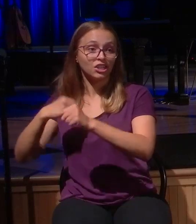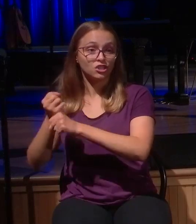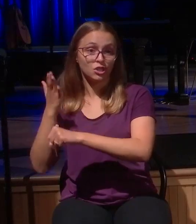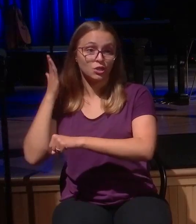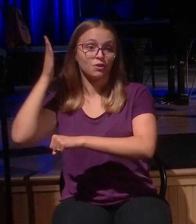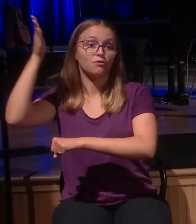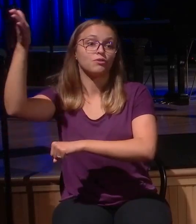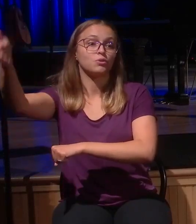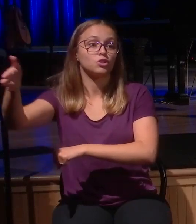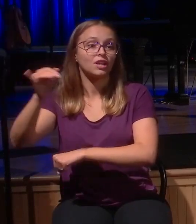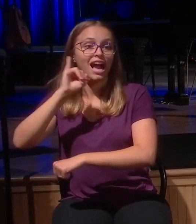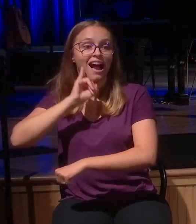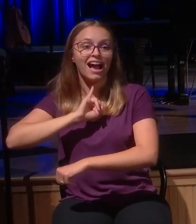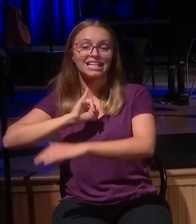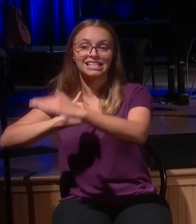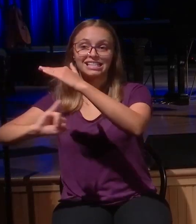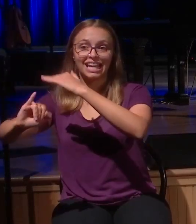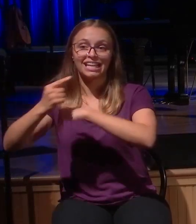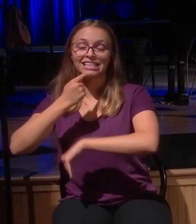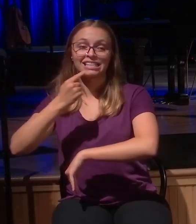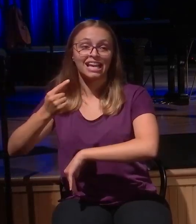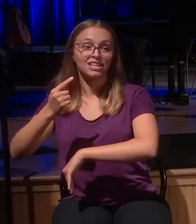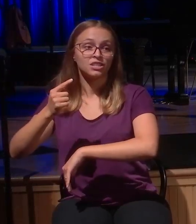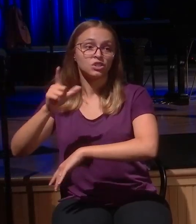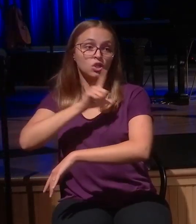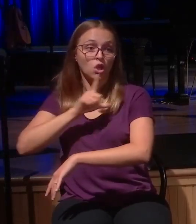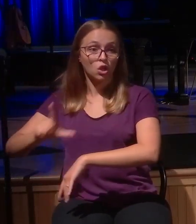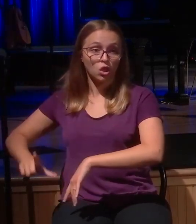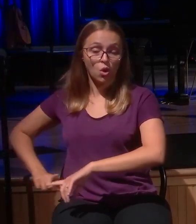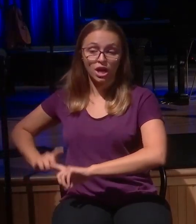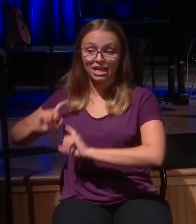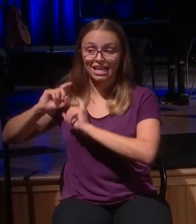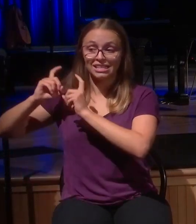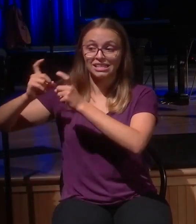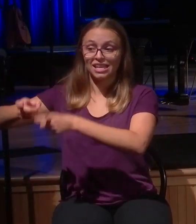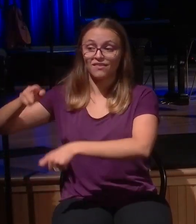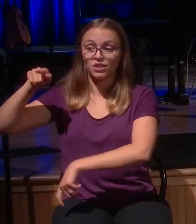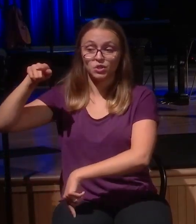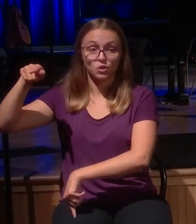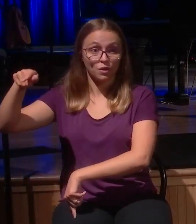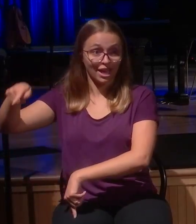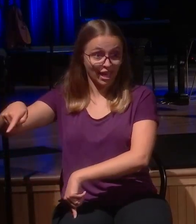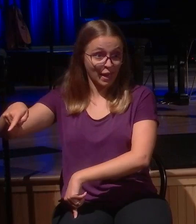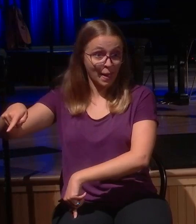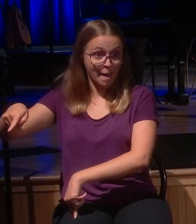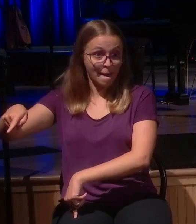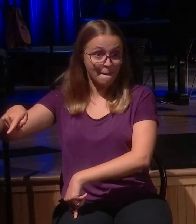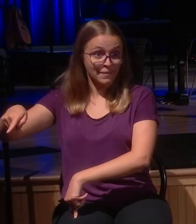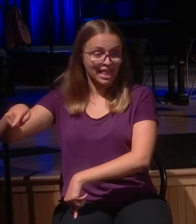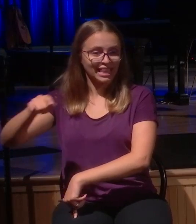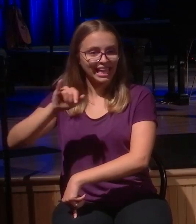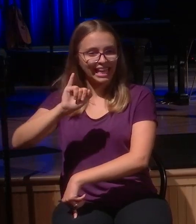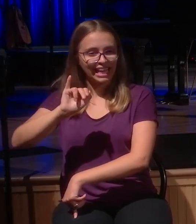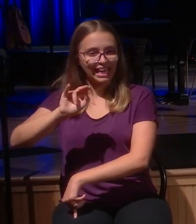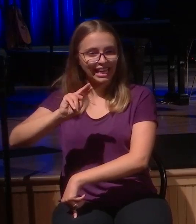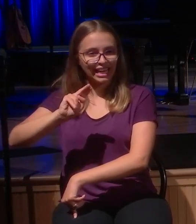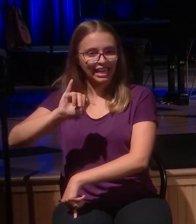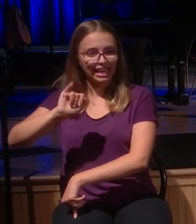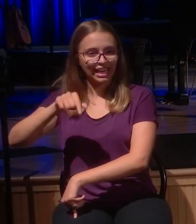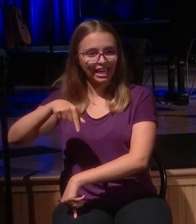has laid upon him the iniquity of us all. Isn't that powerful? Even from Old Testament